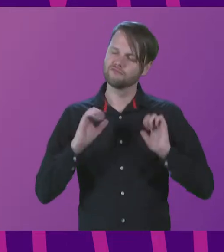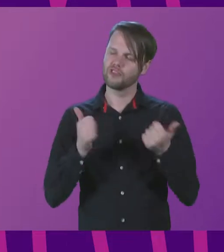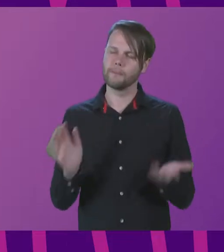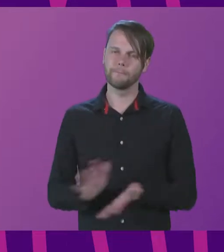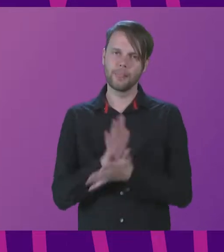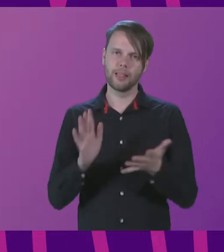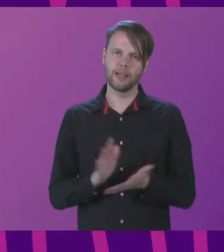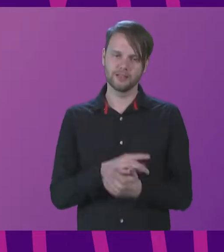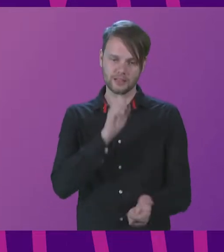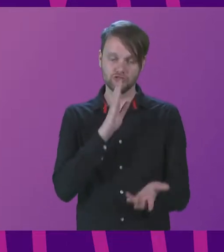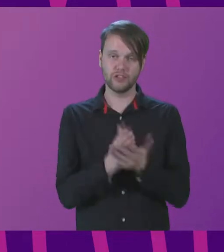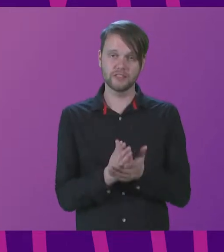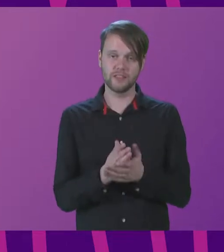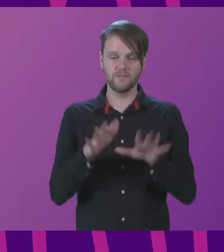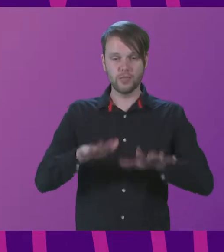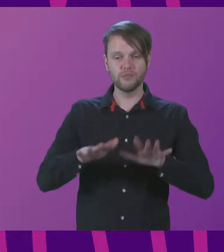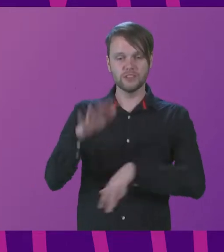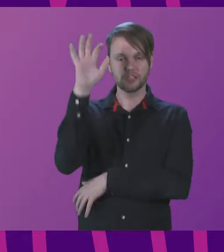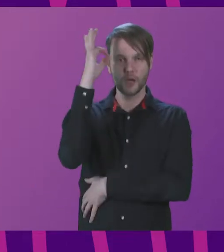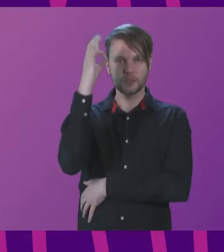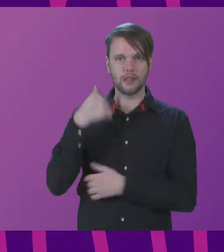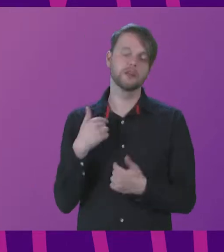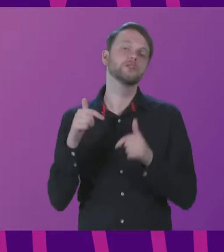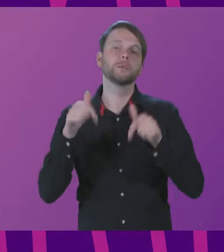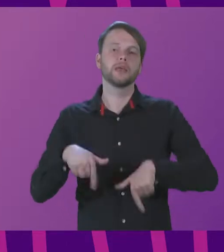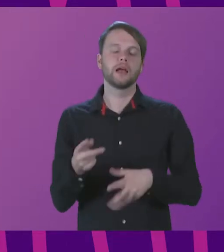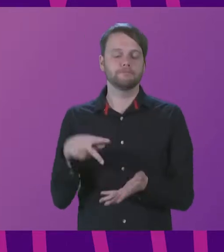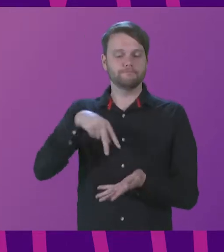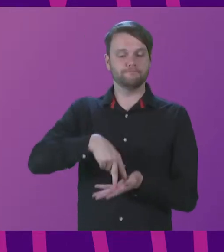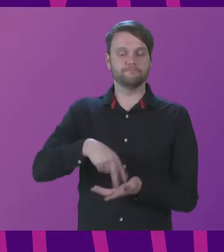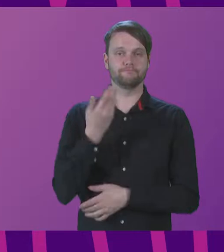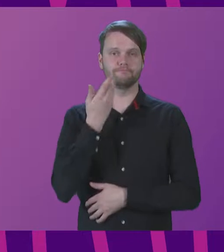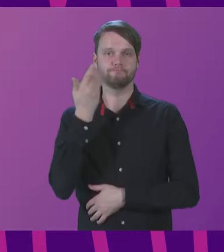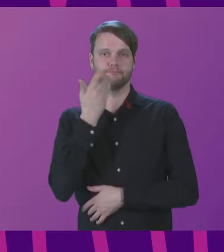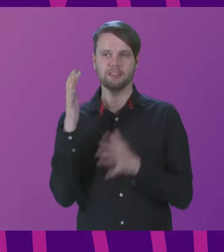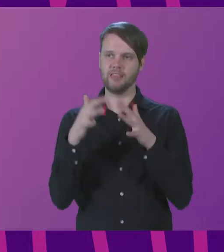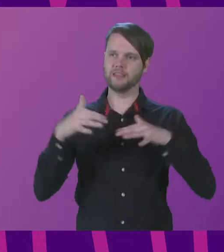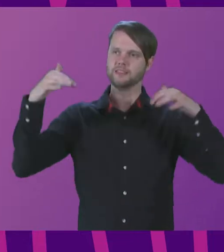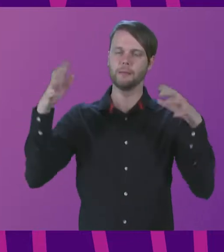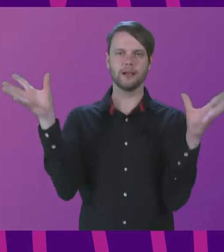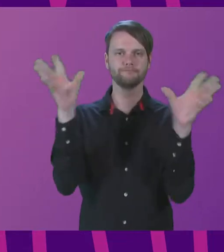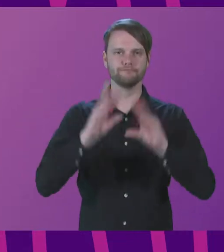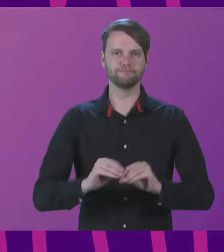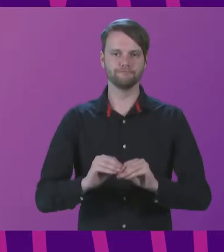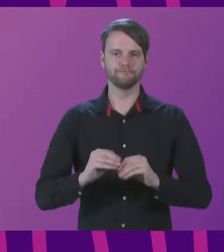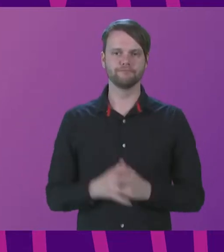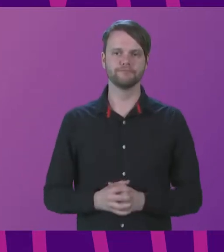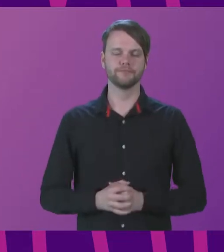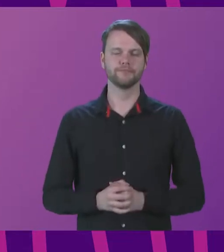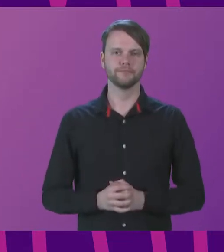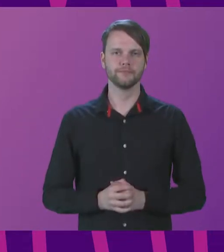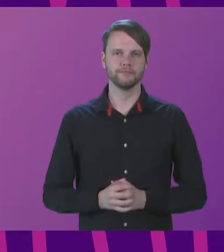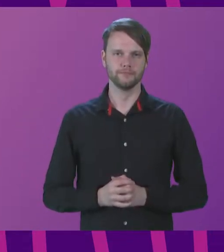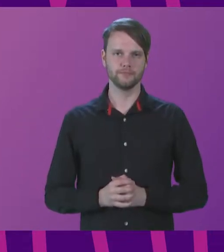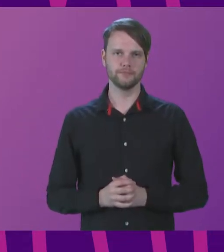as a trustee of the British Council to be taken to the podium as this summit draws to a close this afternoon.